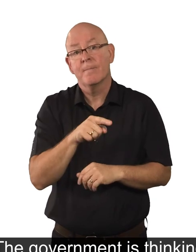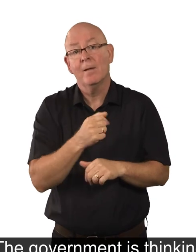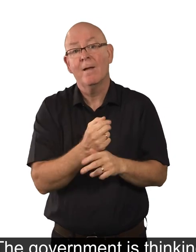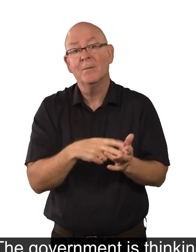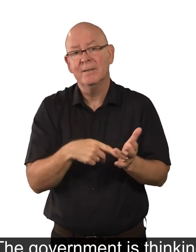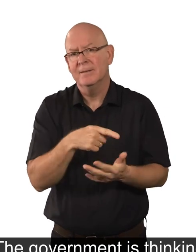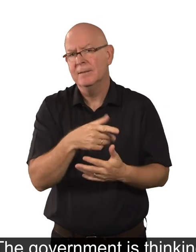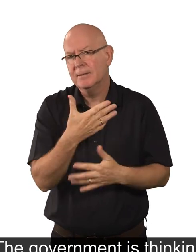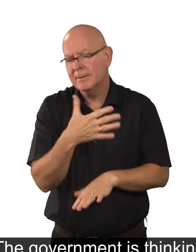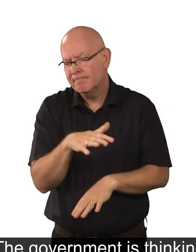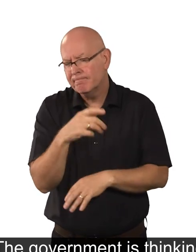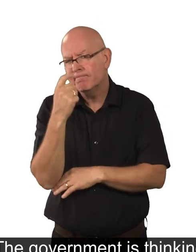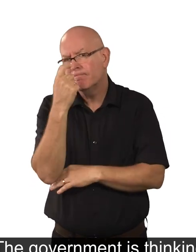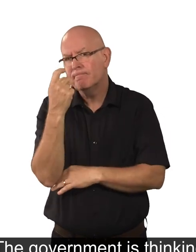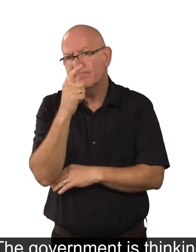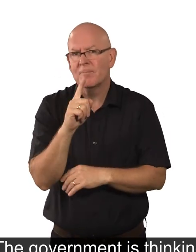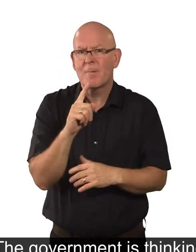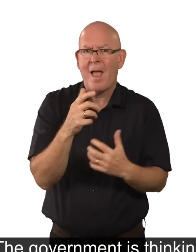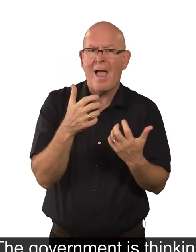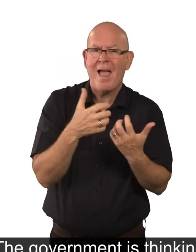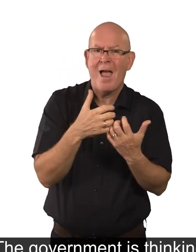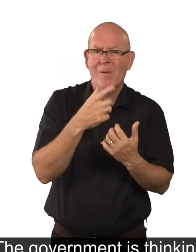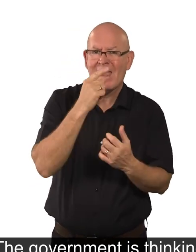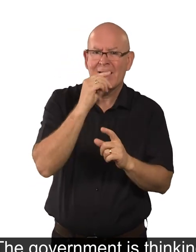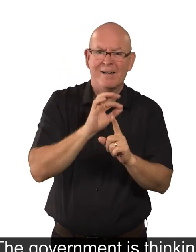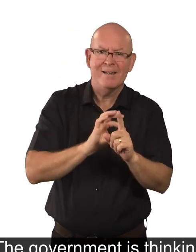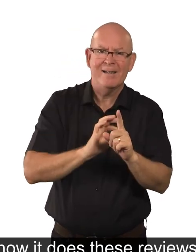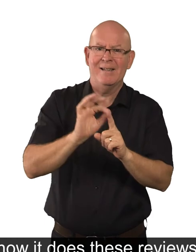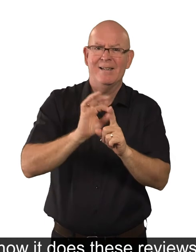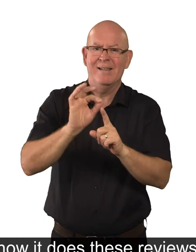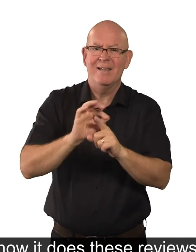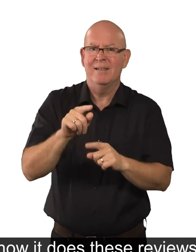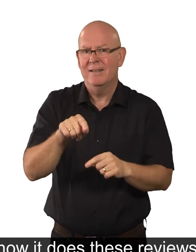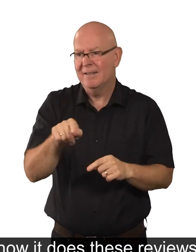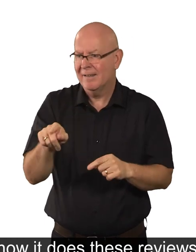The Government is thinking about ways that it can improve how it does these reviews.